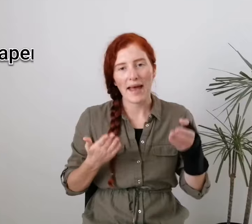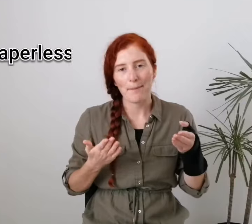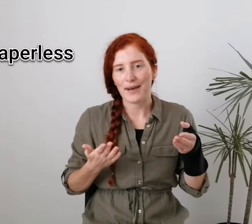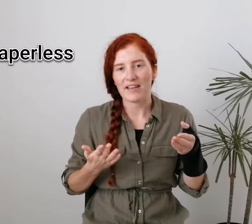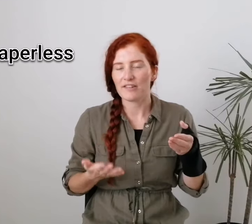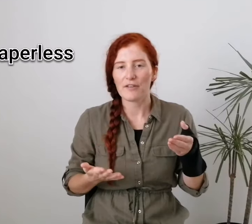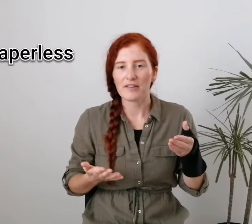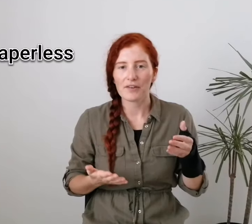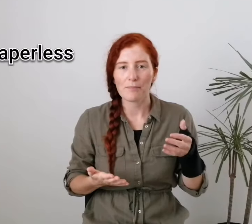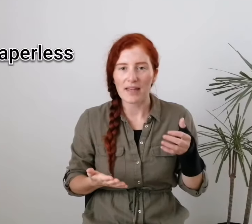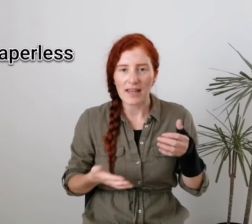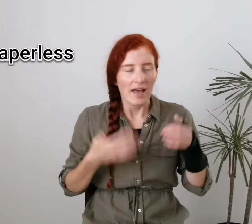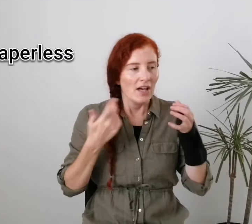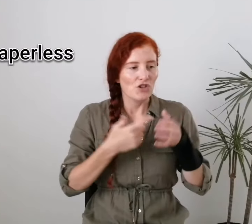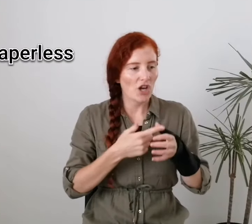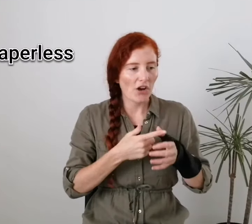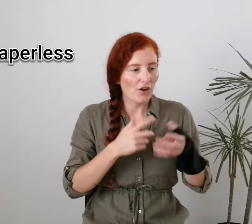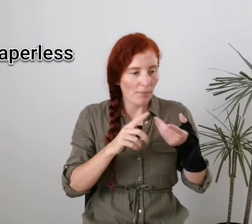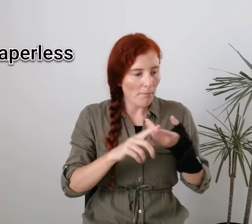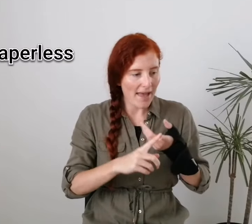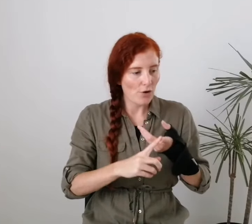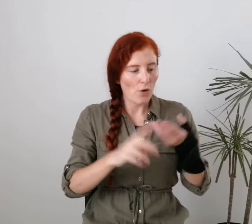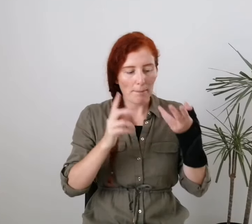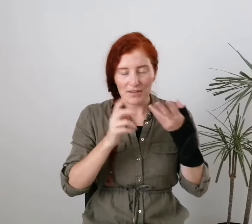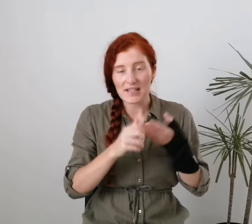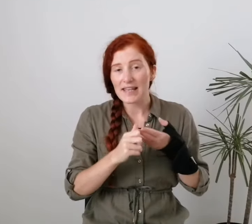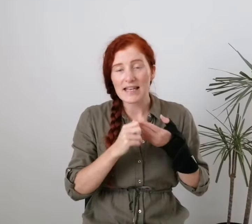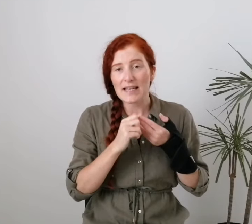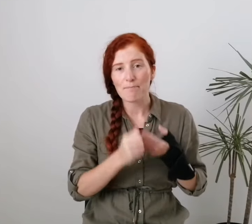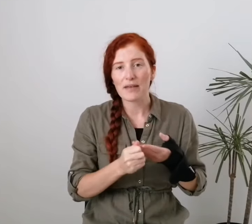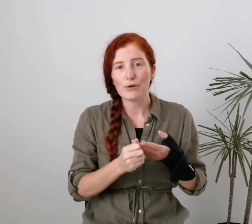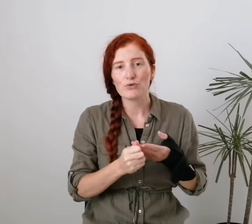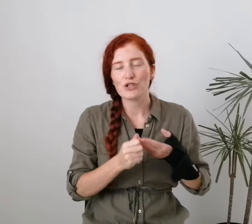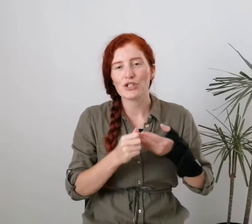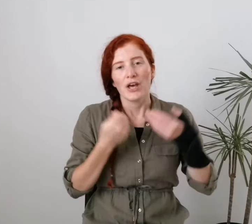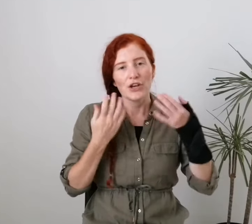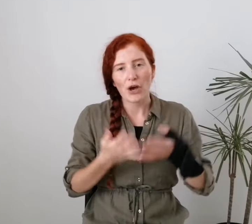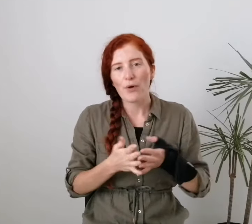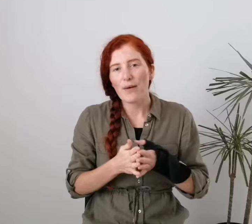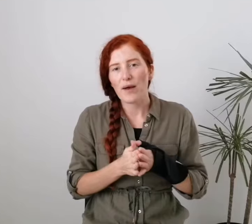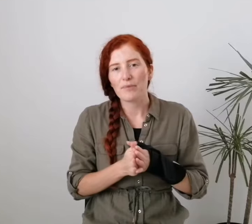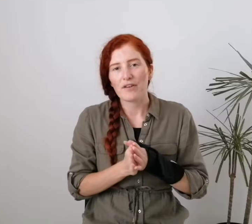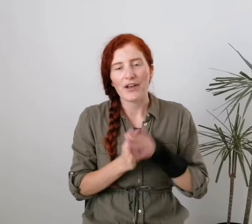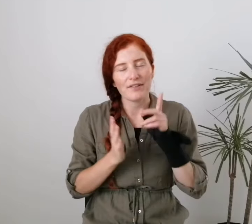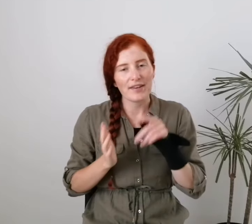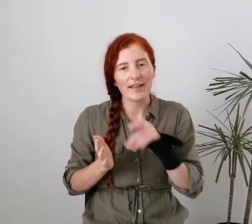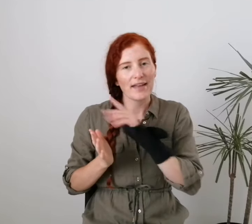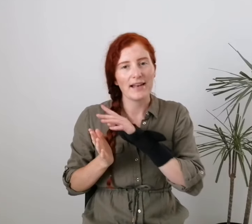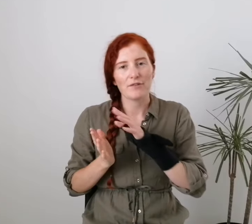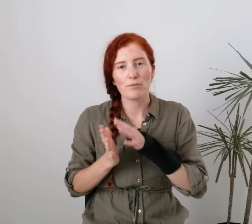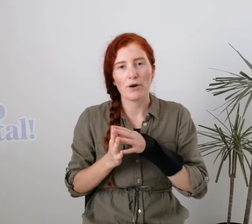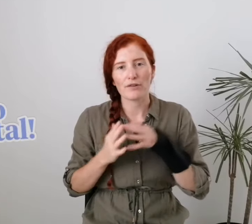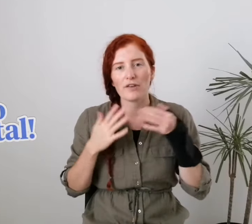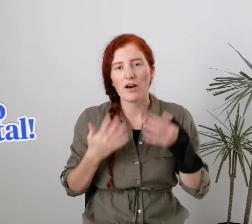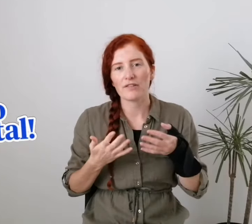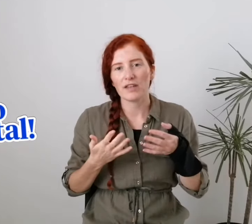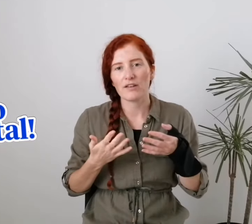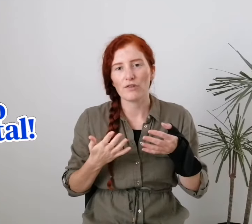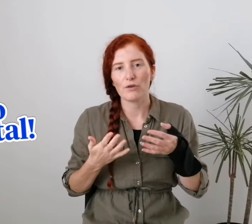paperless. So this can be junk, mail and particularly bills. Just go on their website and tick that little box asking to